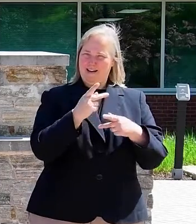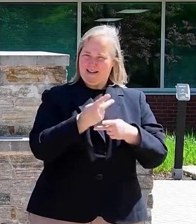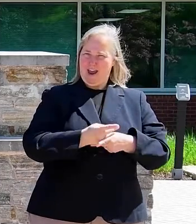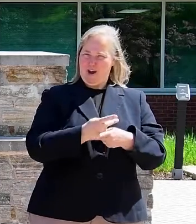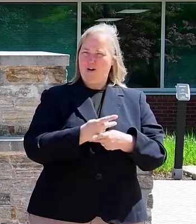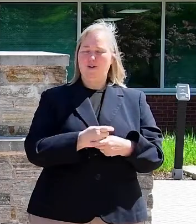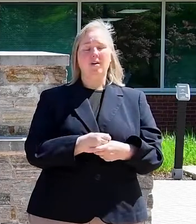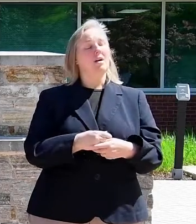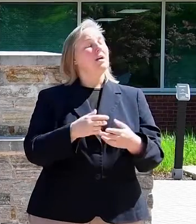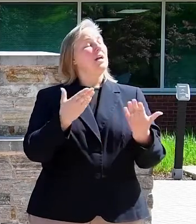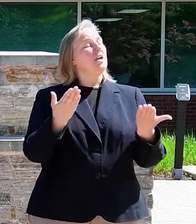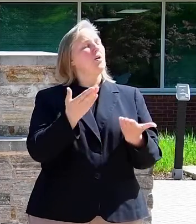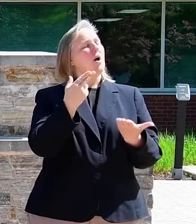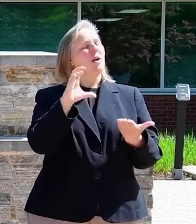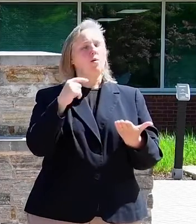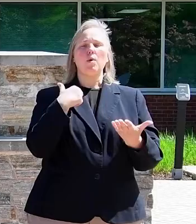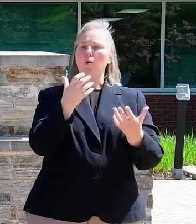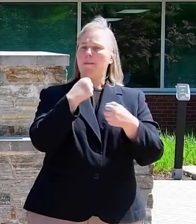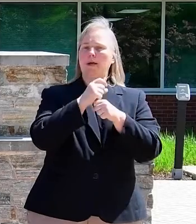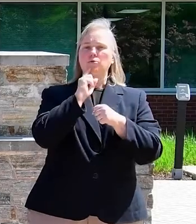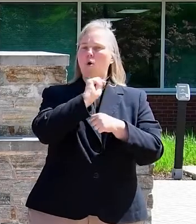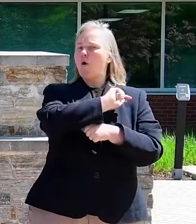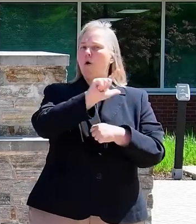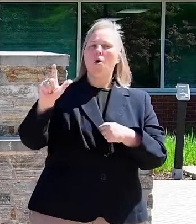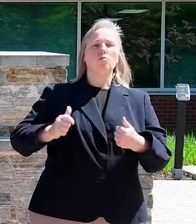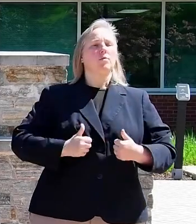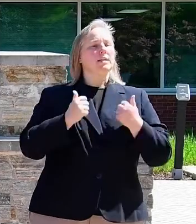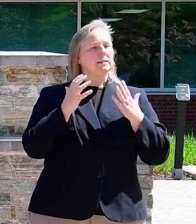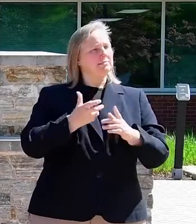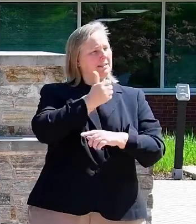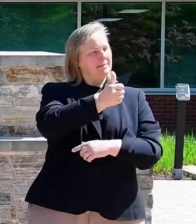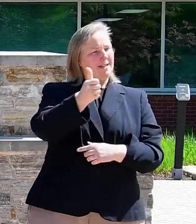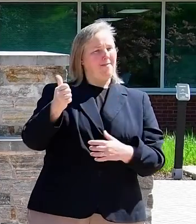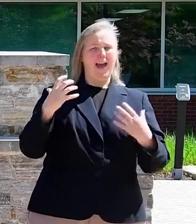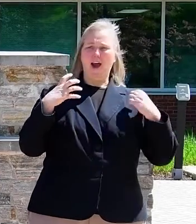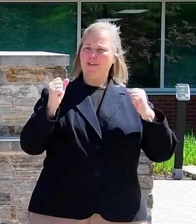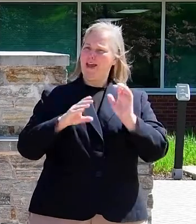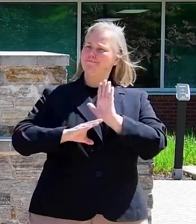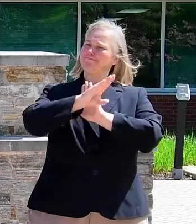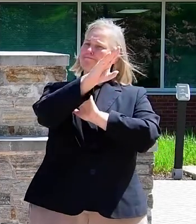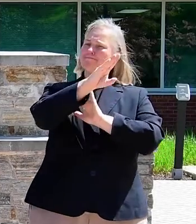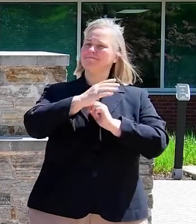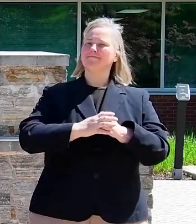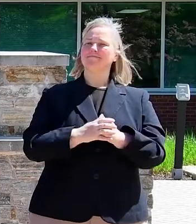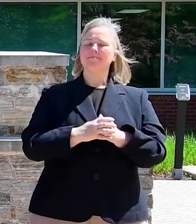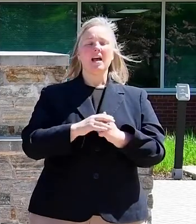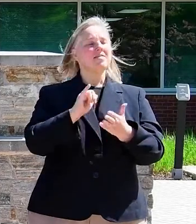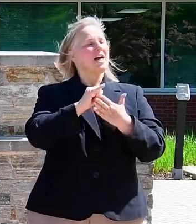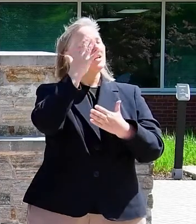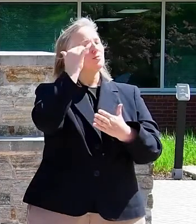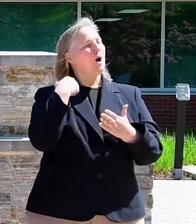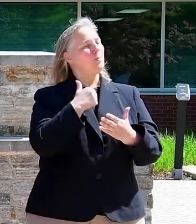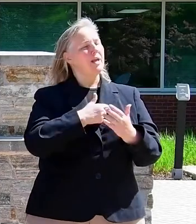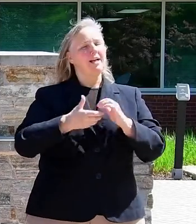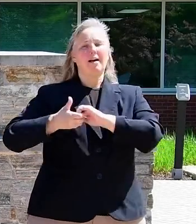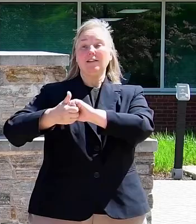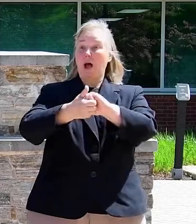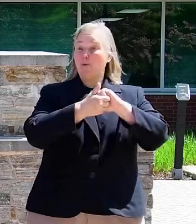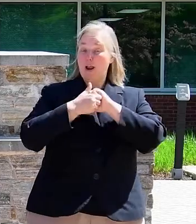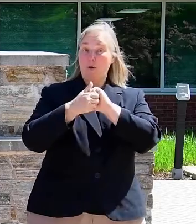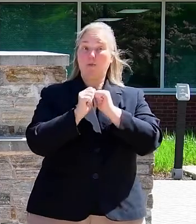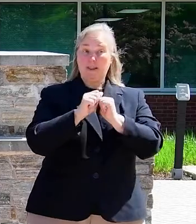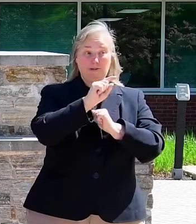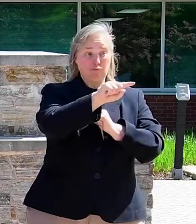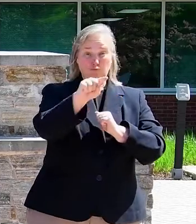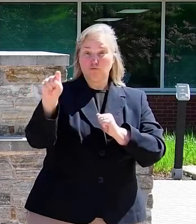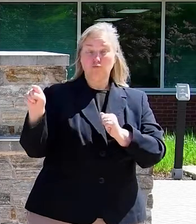In Howard County, we want to ensure all our residents can be healthy and thriving, which is why we collaborate with our